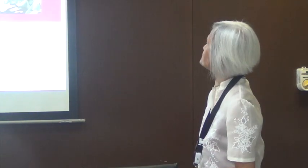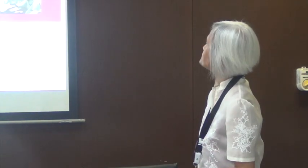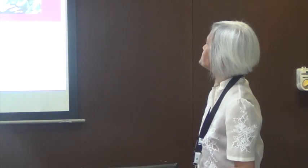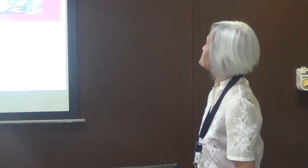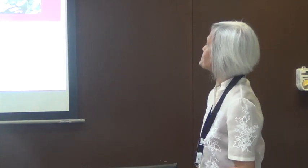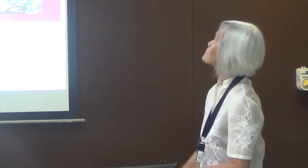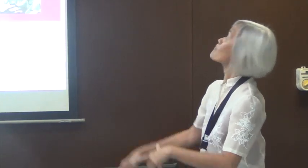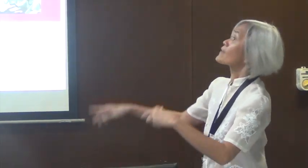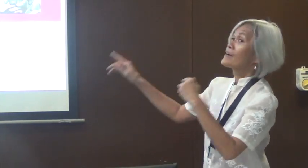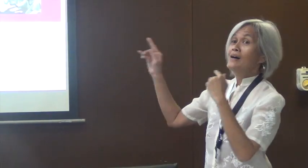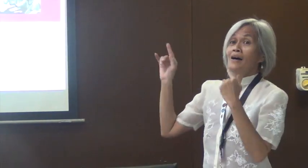these books.